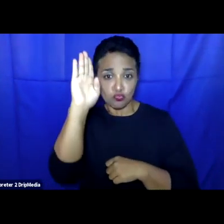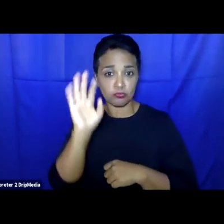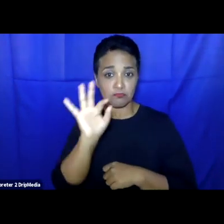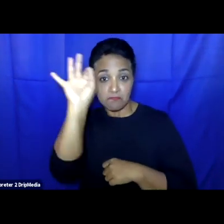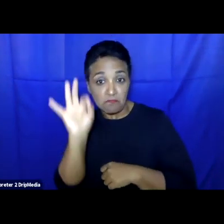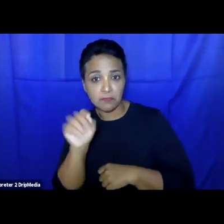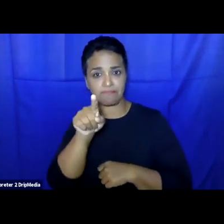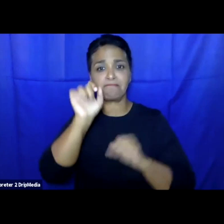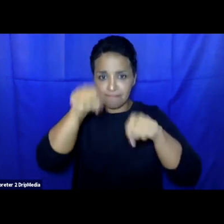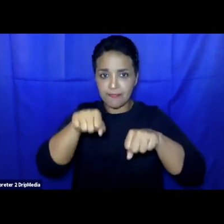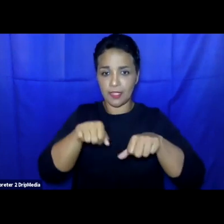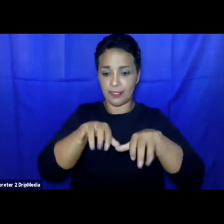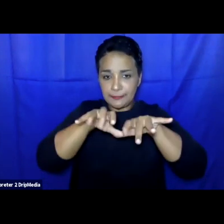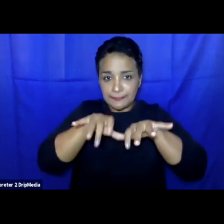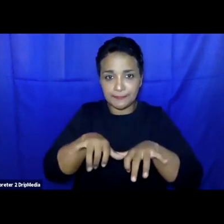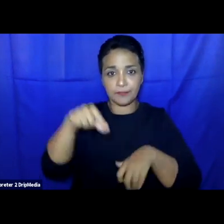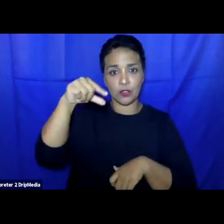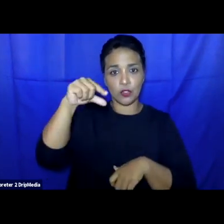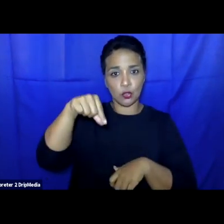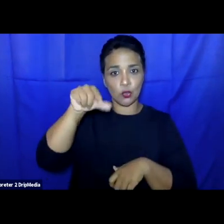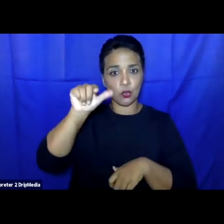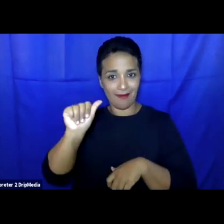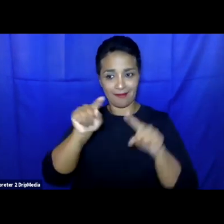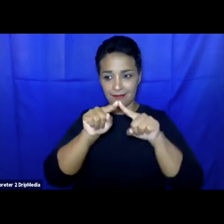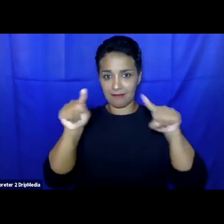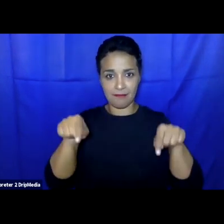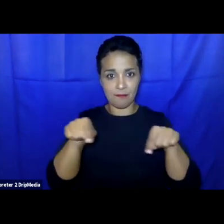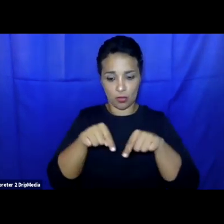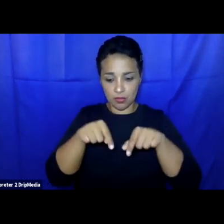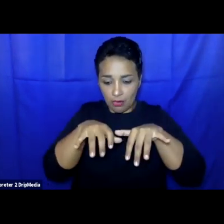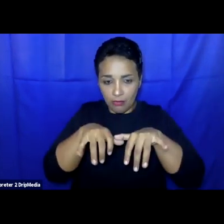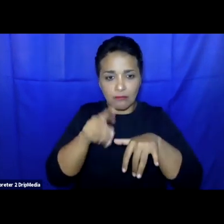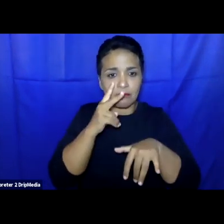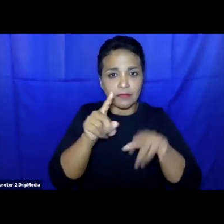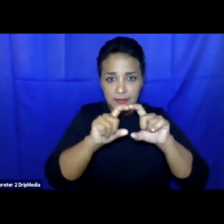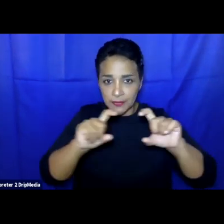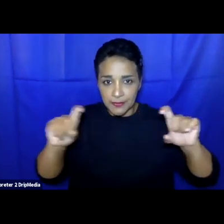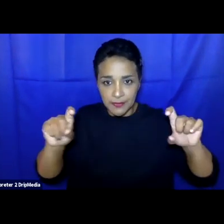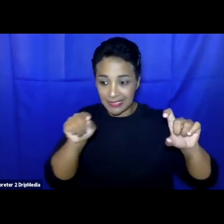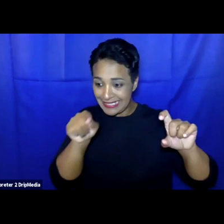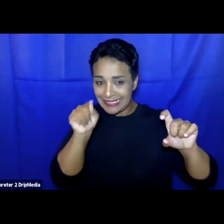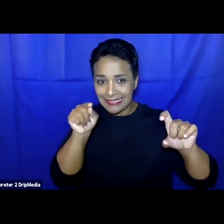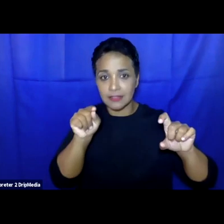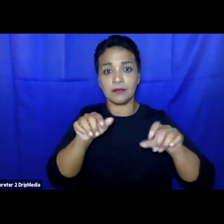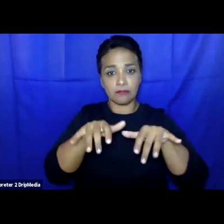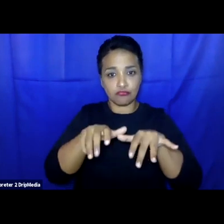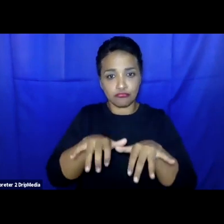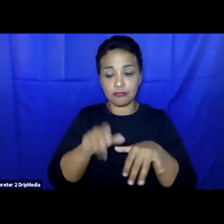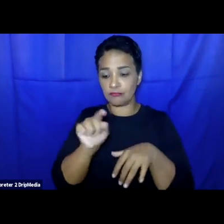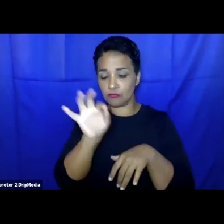Q&A tool that is available in the Zoom toolbar. And when you please type your question, please also specify to